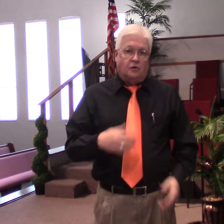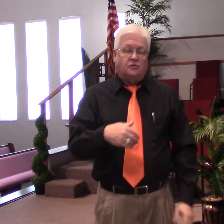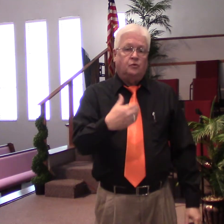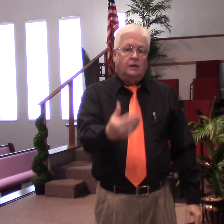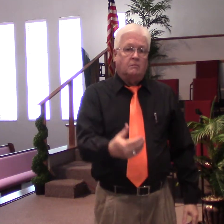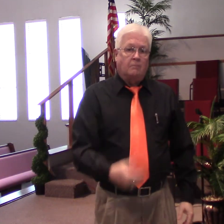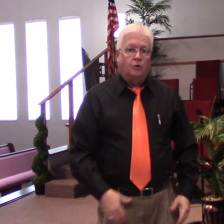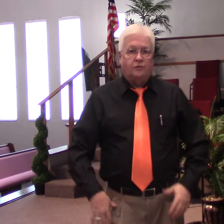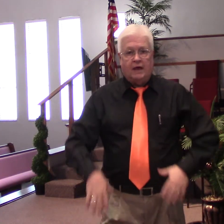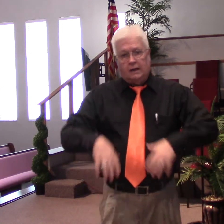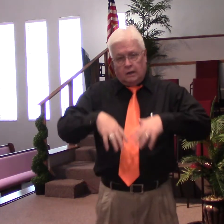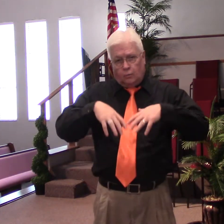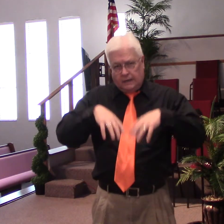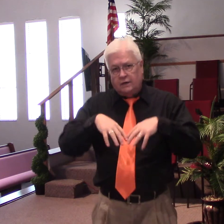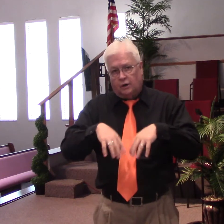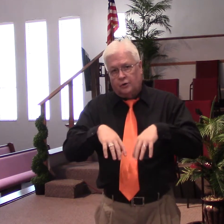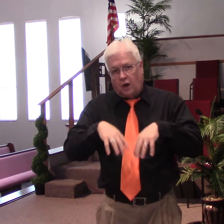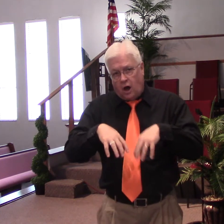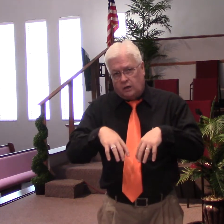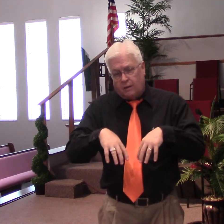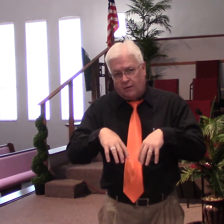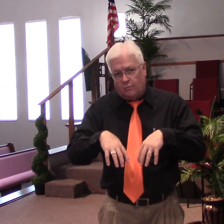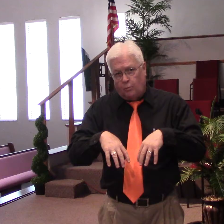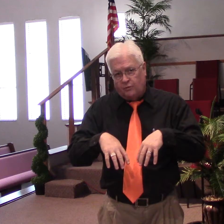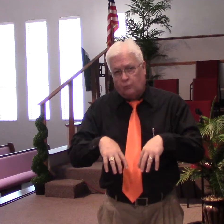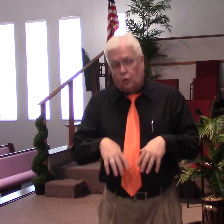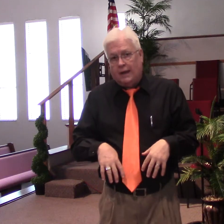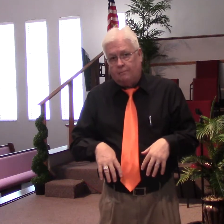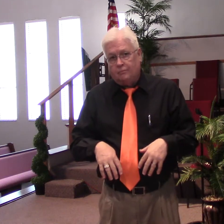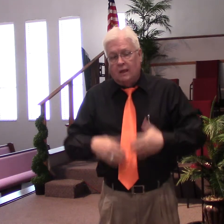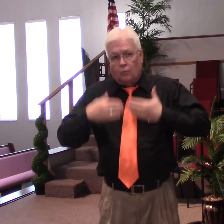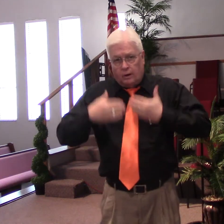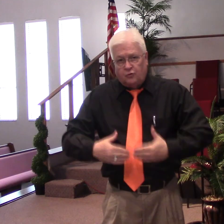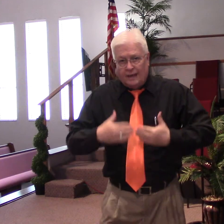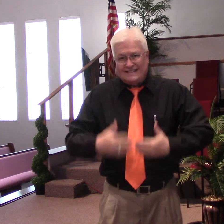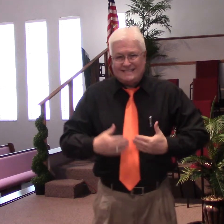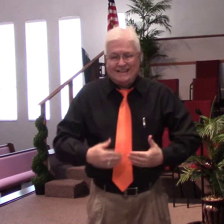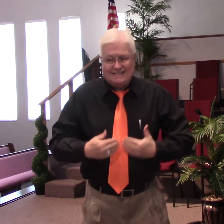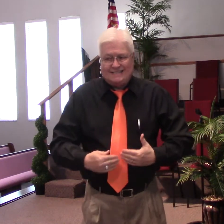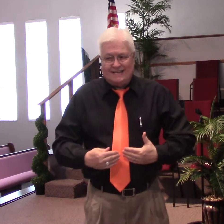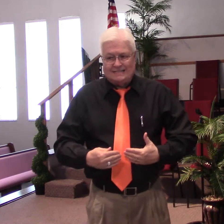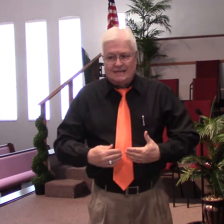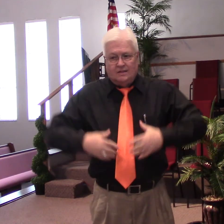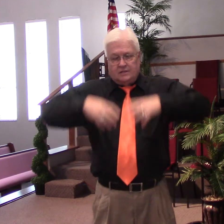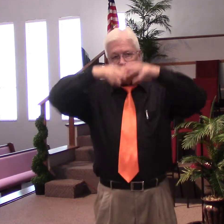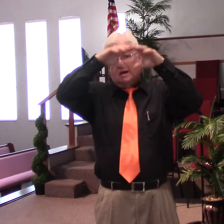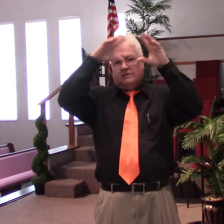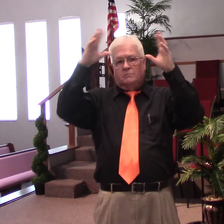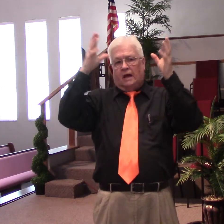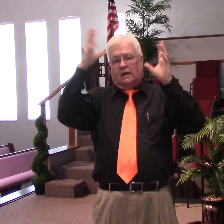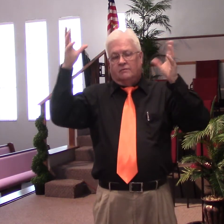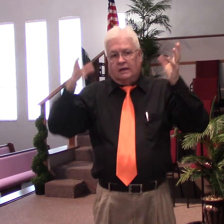also do it in my book, that we need to learn to occupy the moment that we're in. What I'm trying to say is this. This is not some kind of a